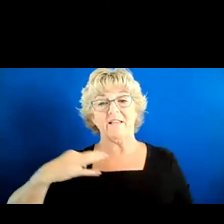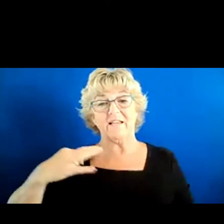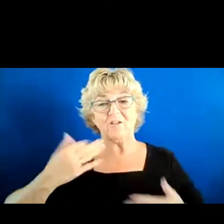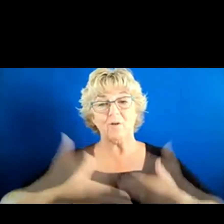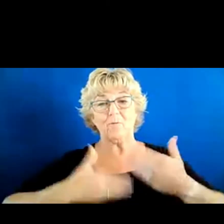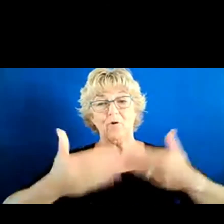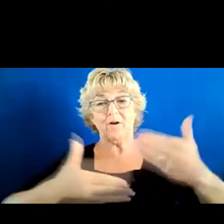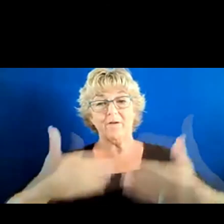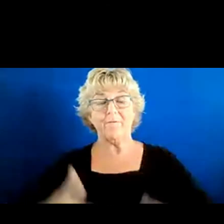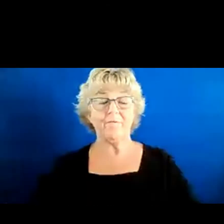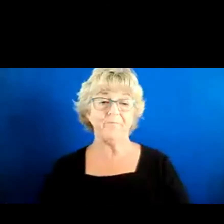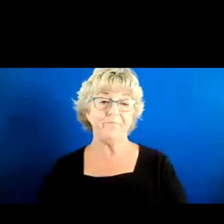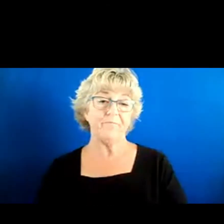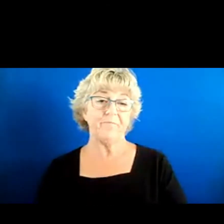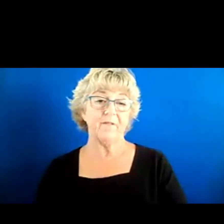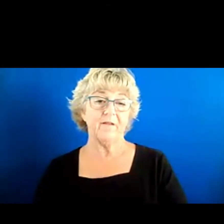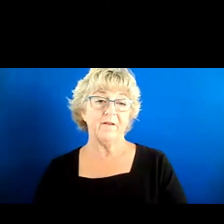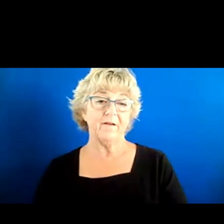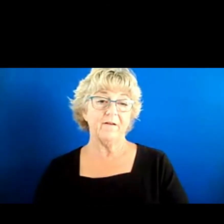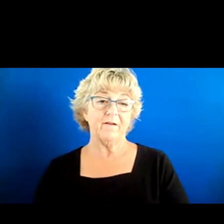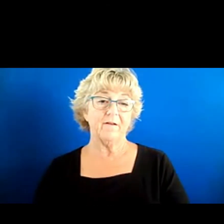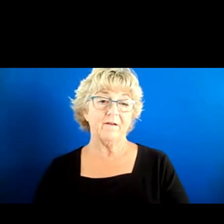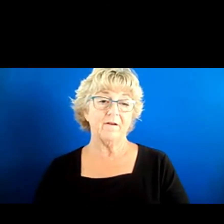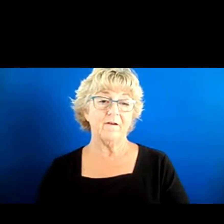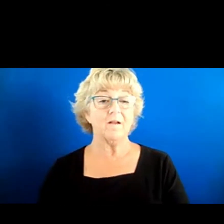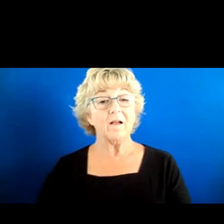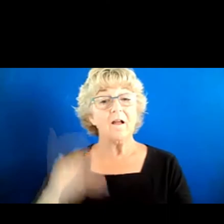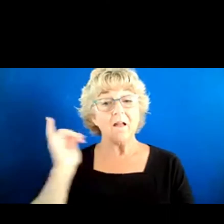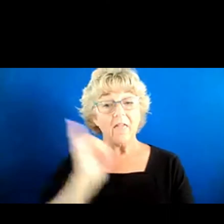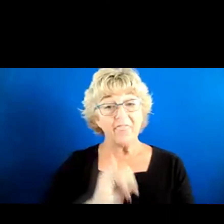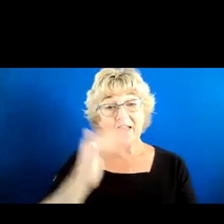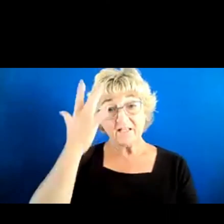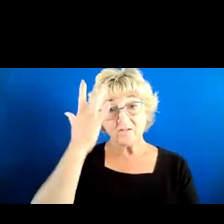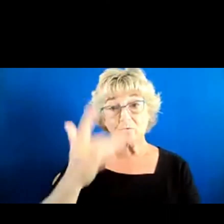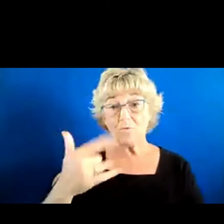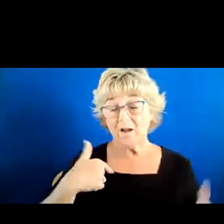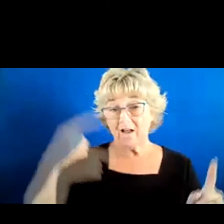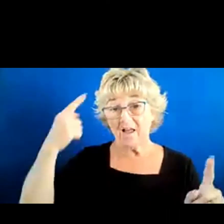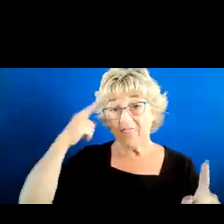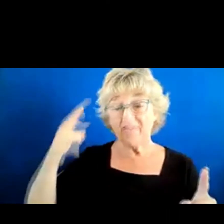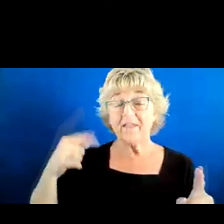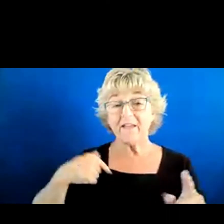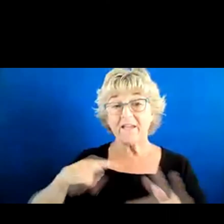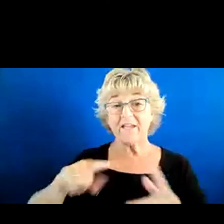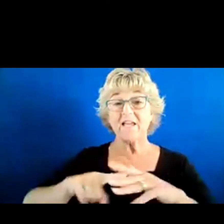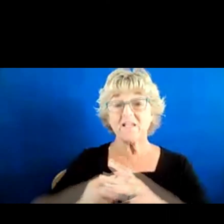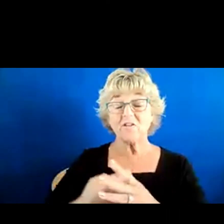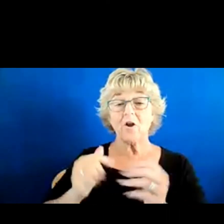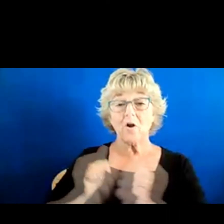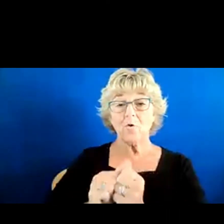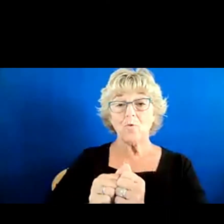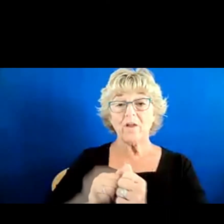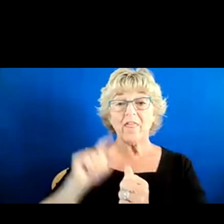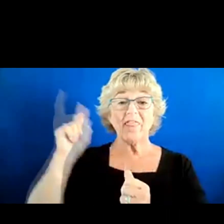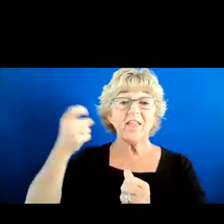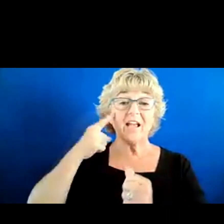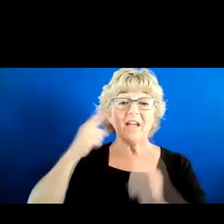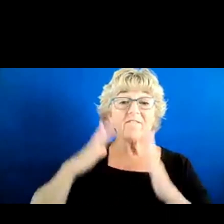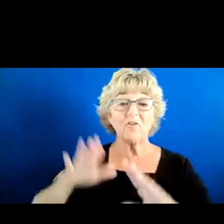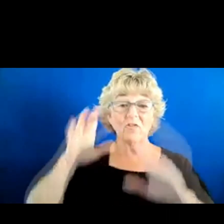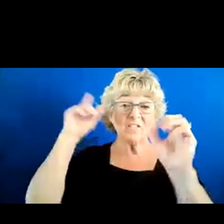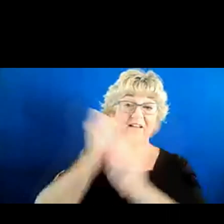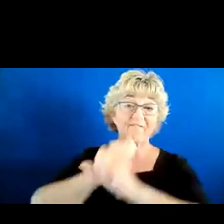Yeah, mean, so that's why I think it's helpful to start with Governor Newsom's vision. If his vision